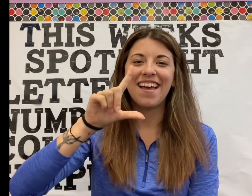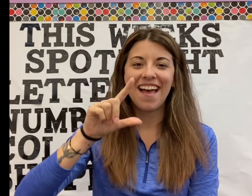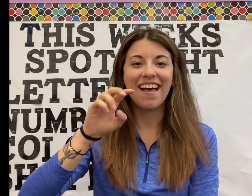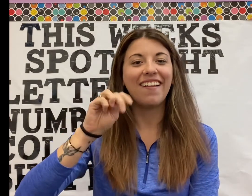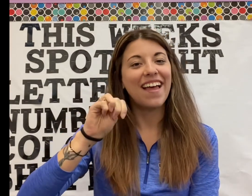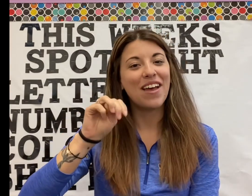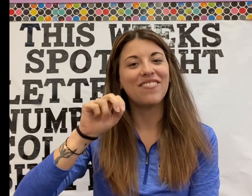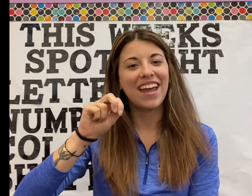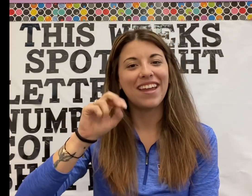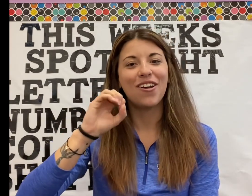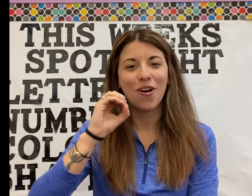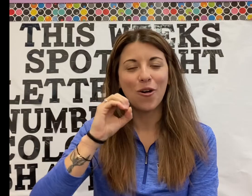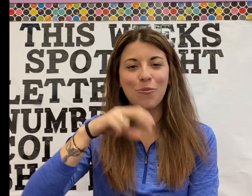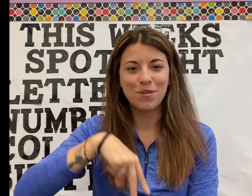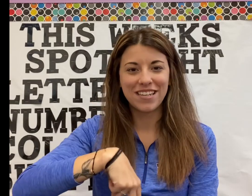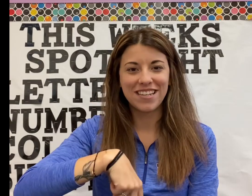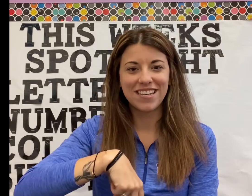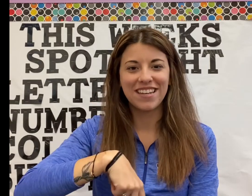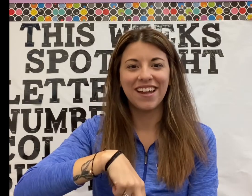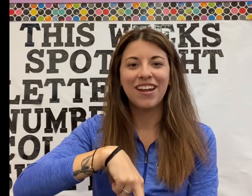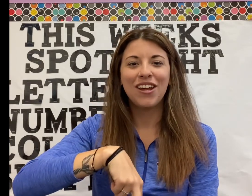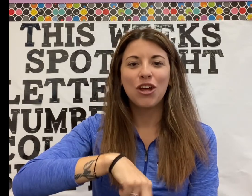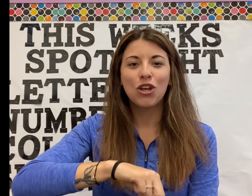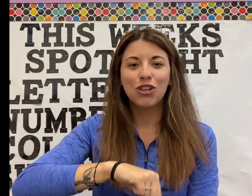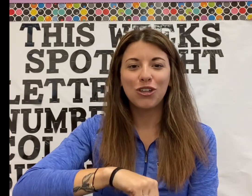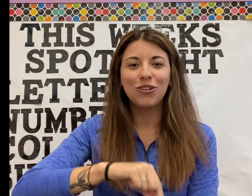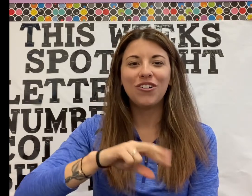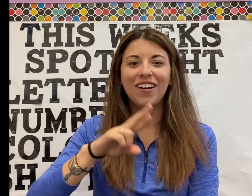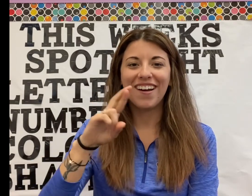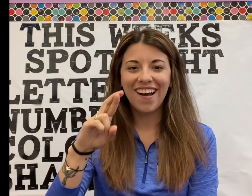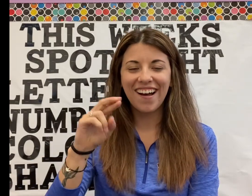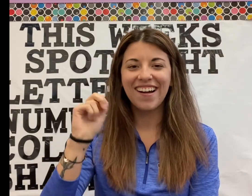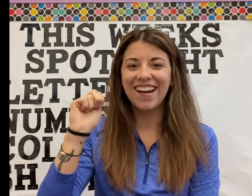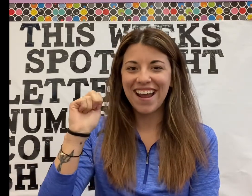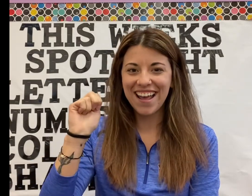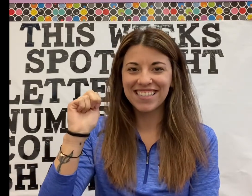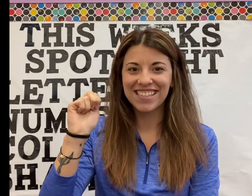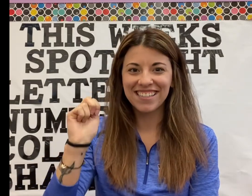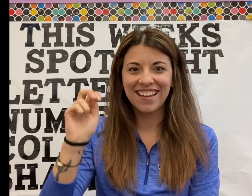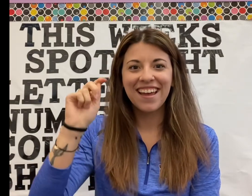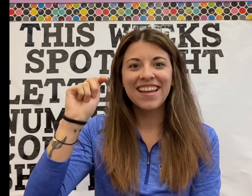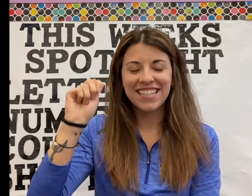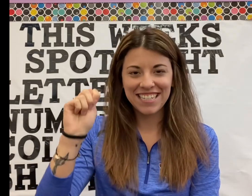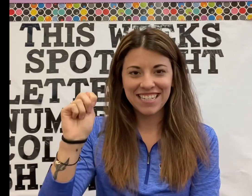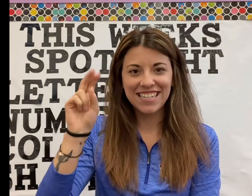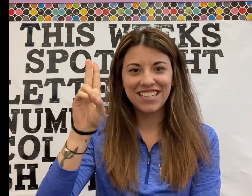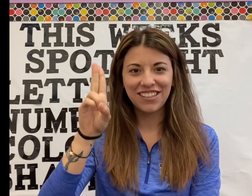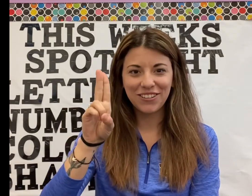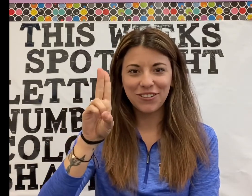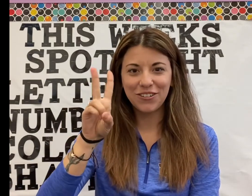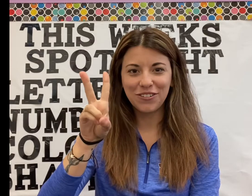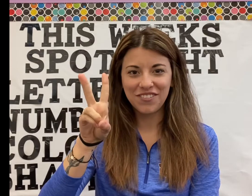L, M, N, O, P, Q, R, S, T, U, V,